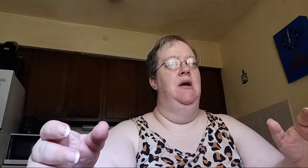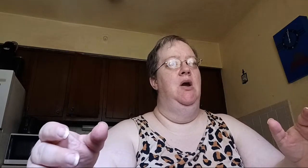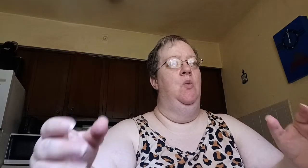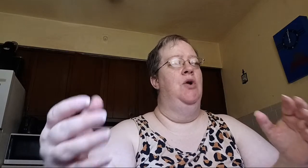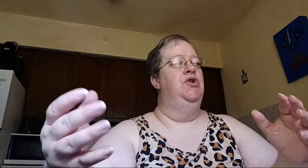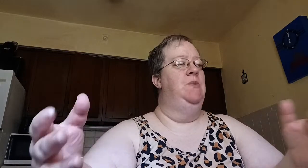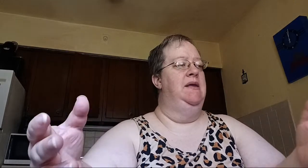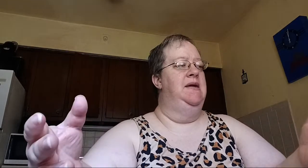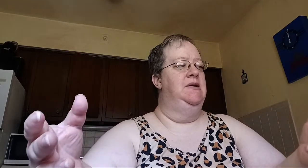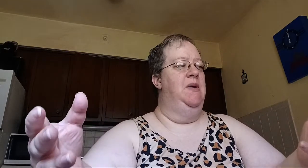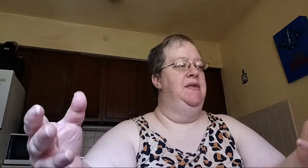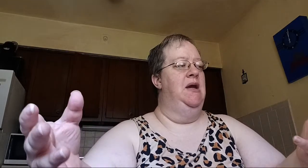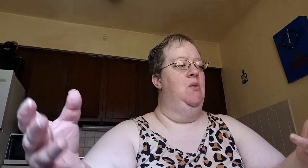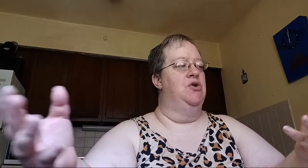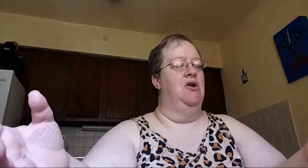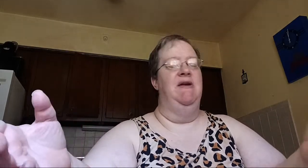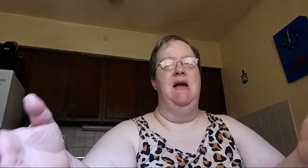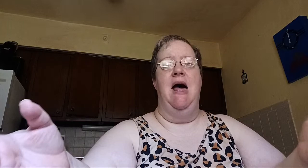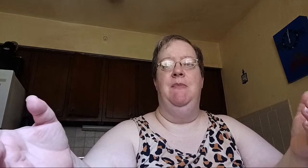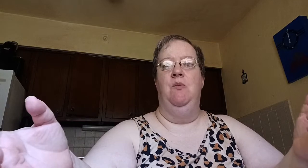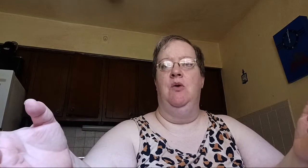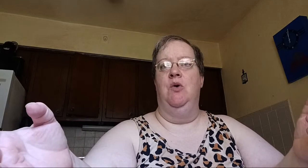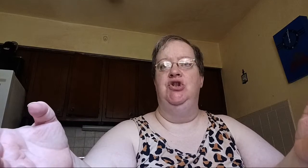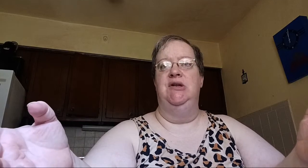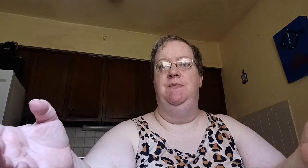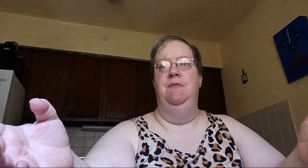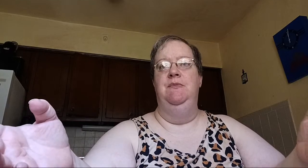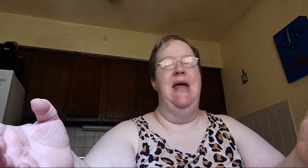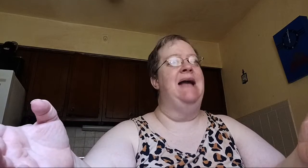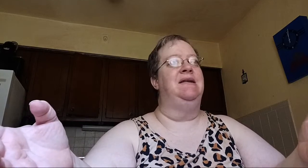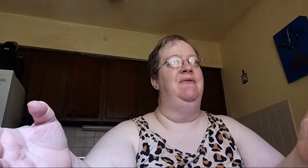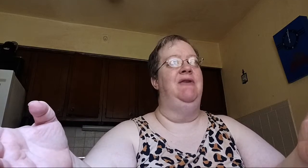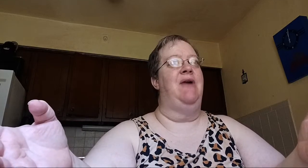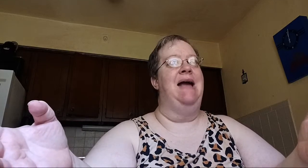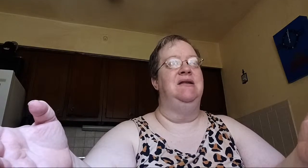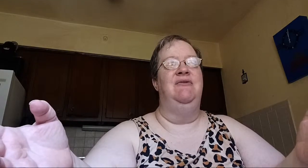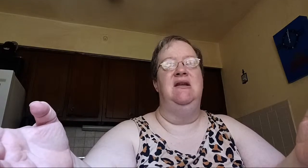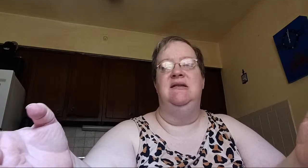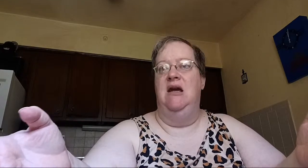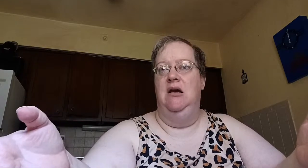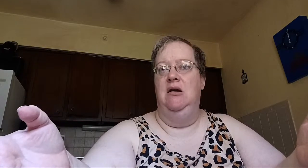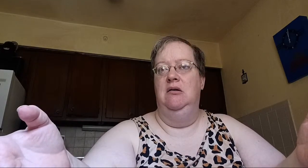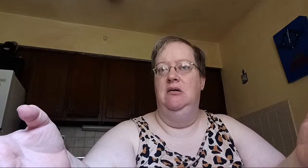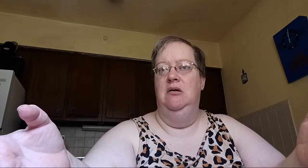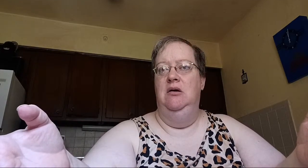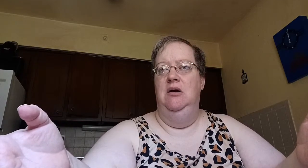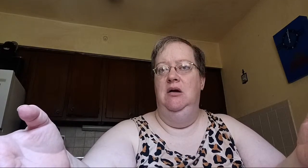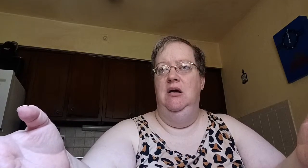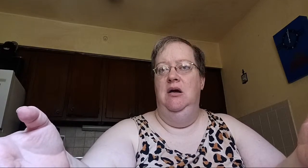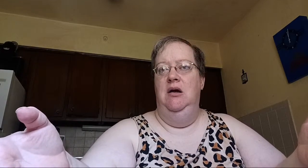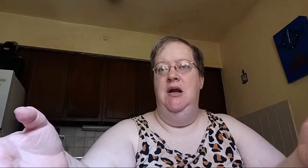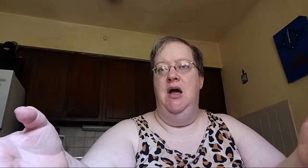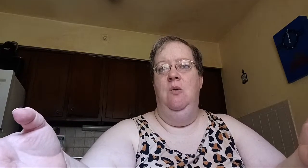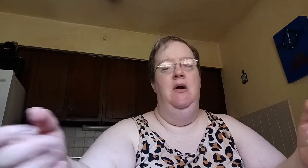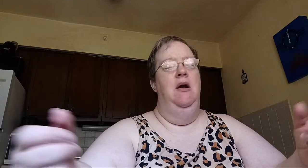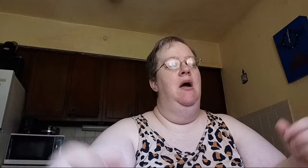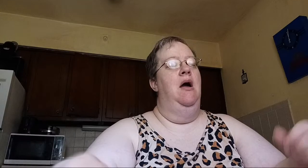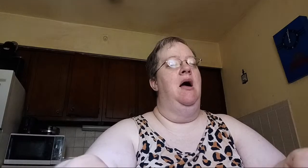We're doing things. We think we're serving God, but we're just activity for activity's sake. You know, a